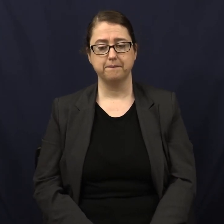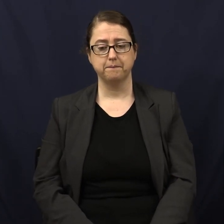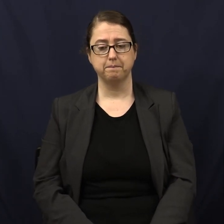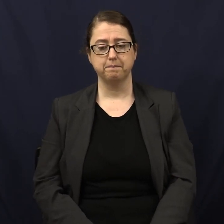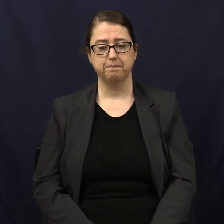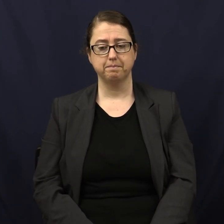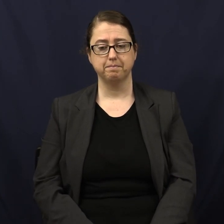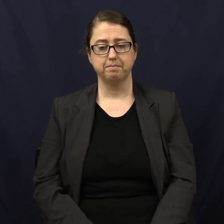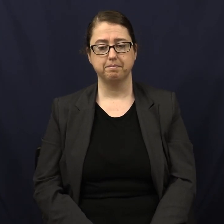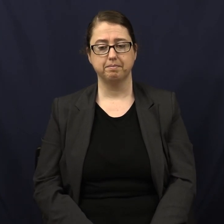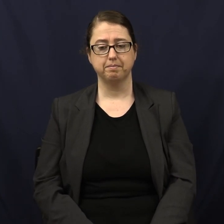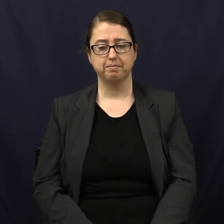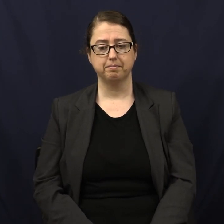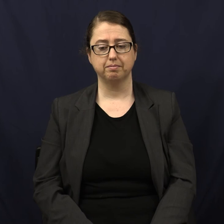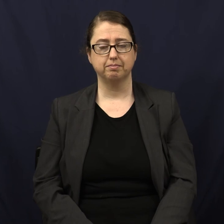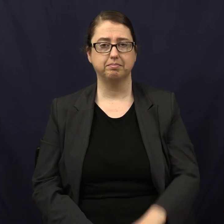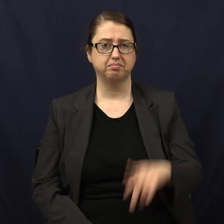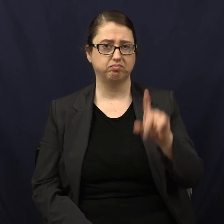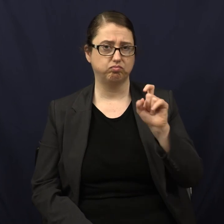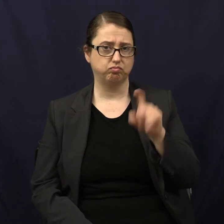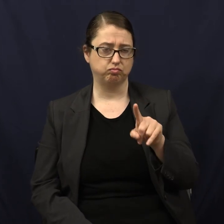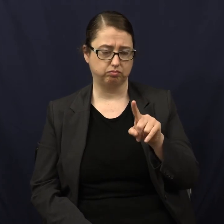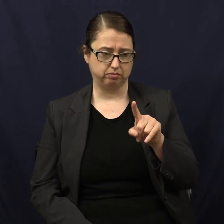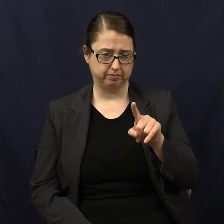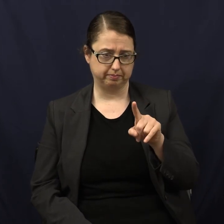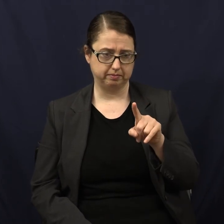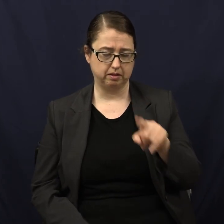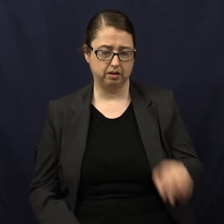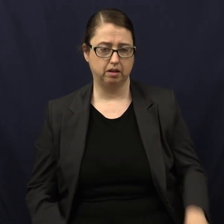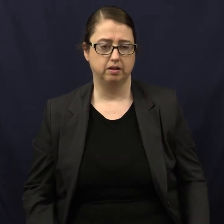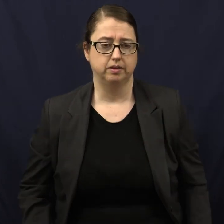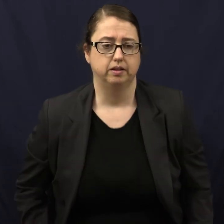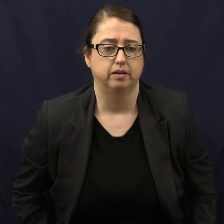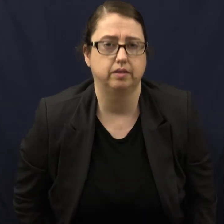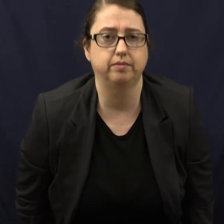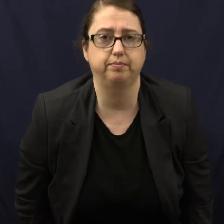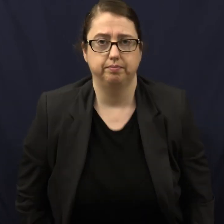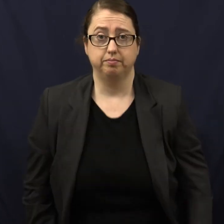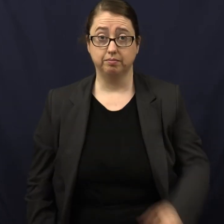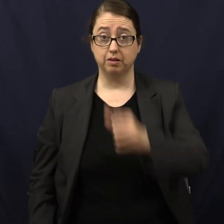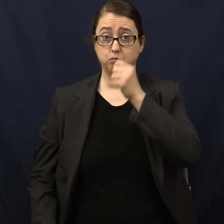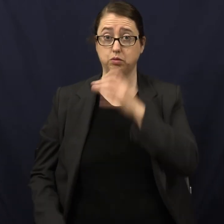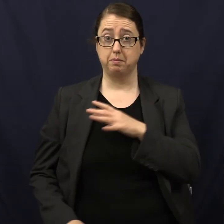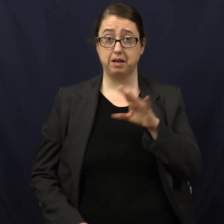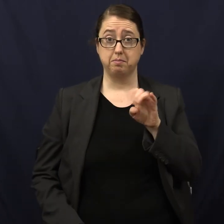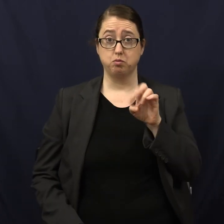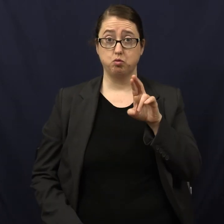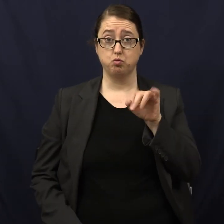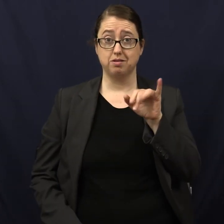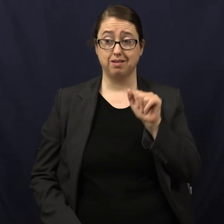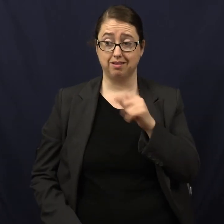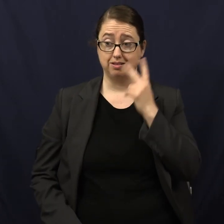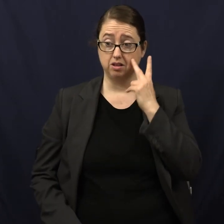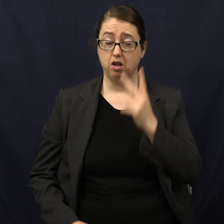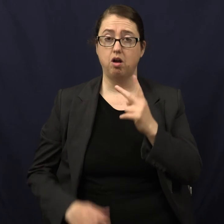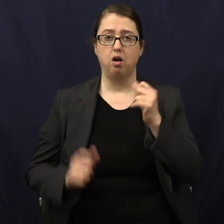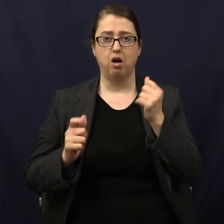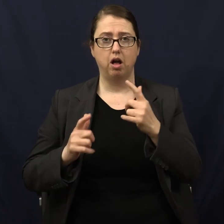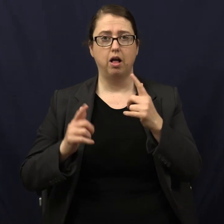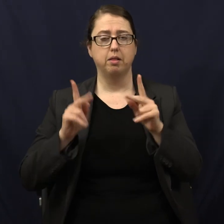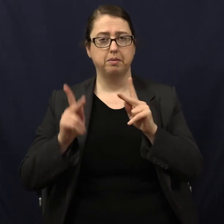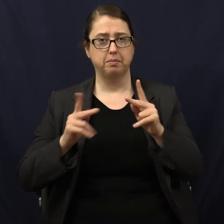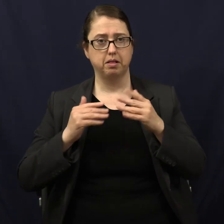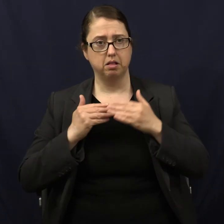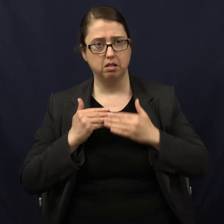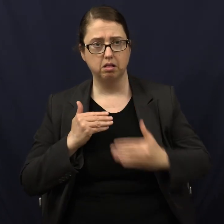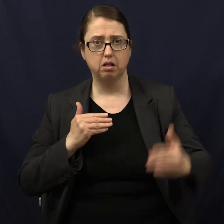But here's the question I had. Right? Because after I saw Barita, every single person after that, I